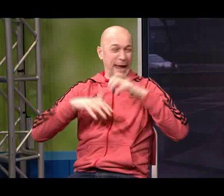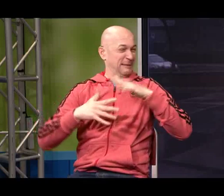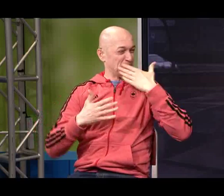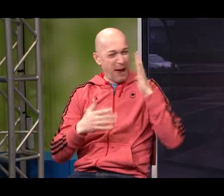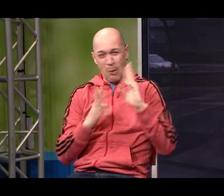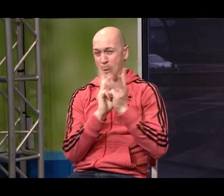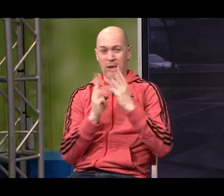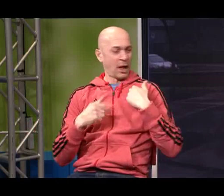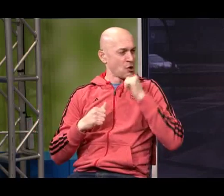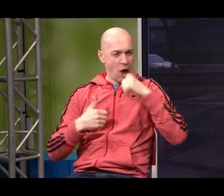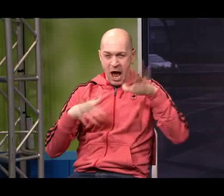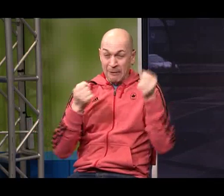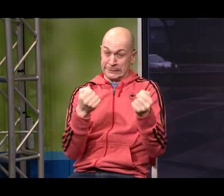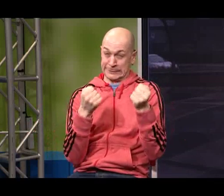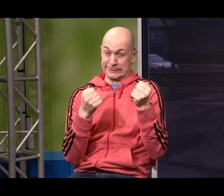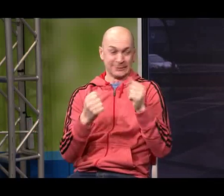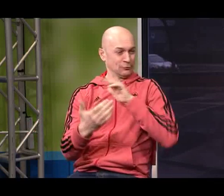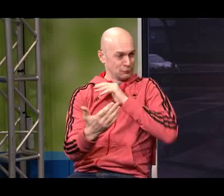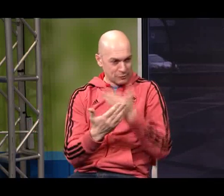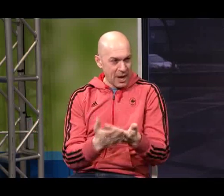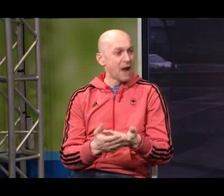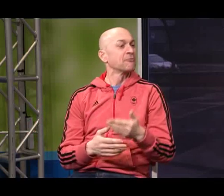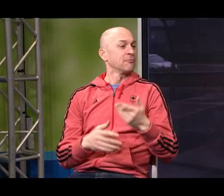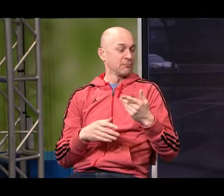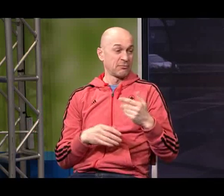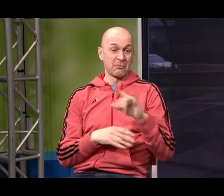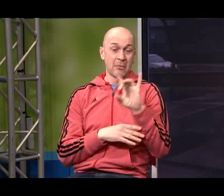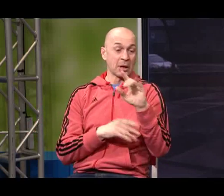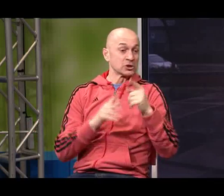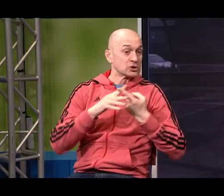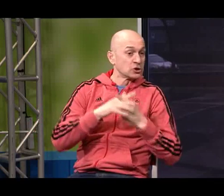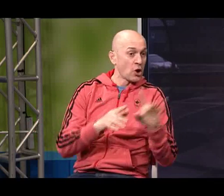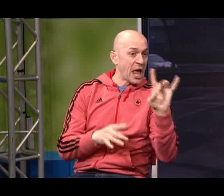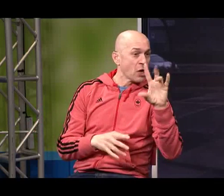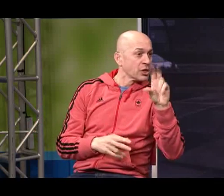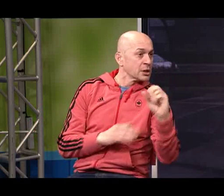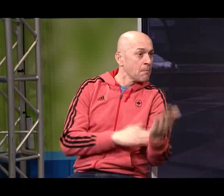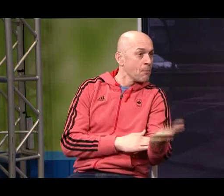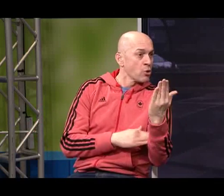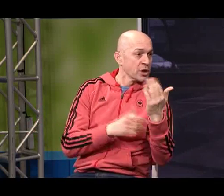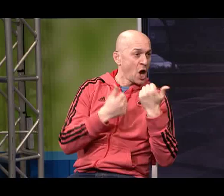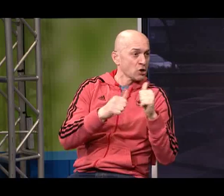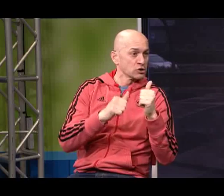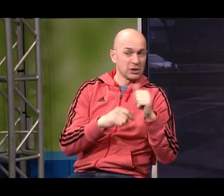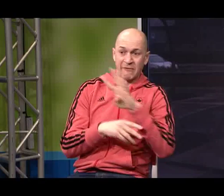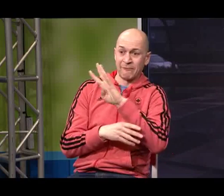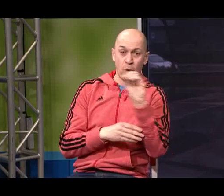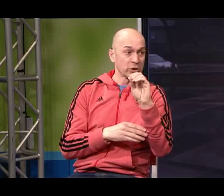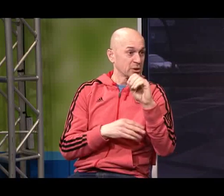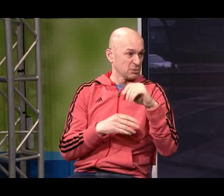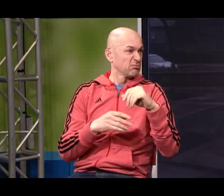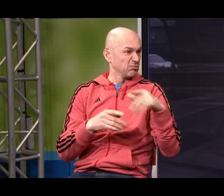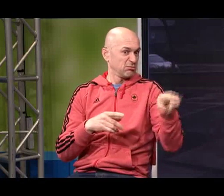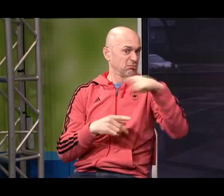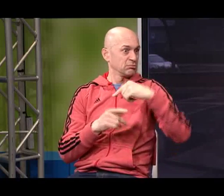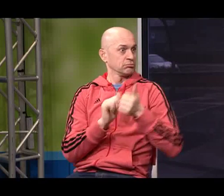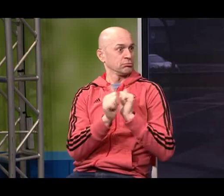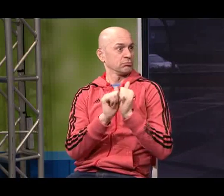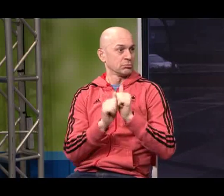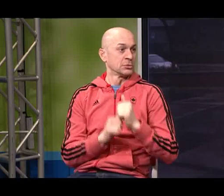to California when I got there the auditions began at 8 30 and